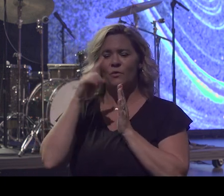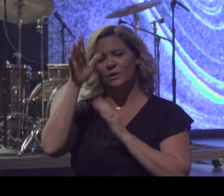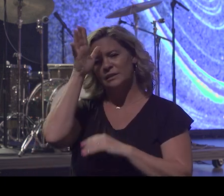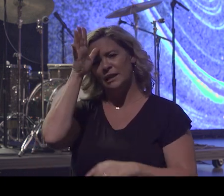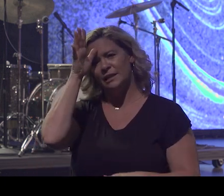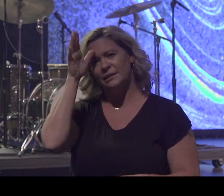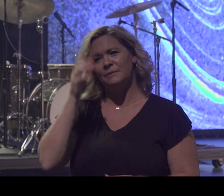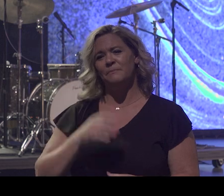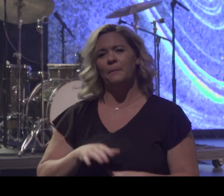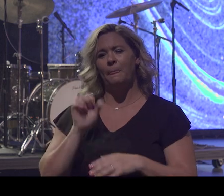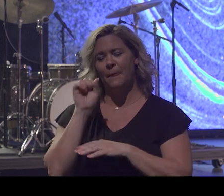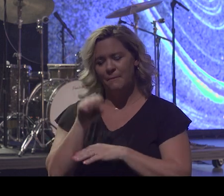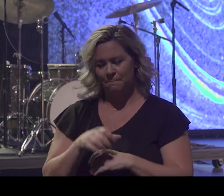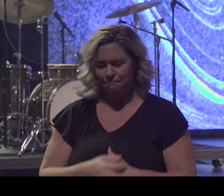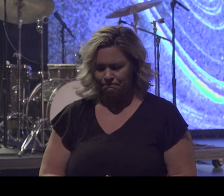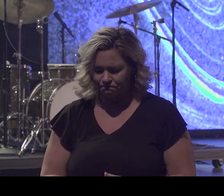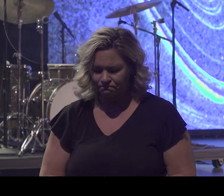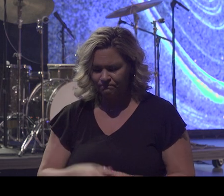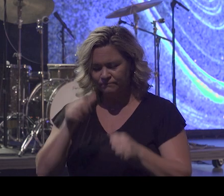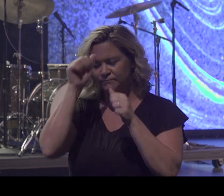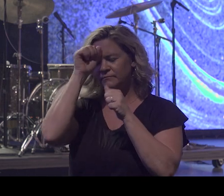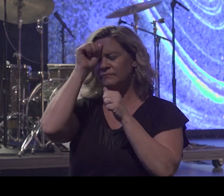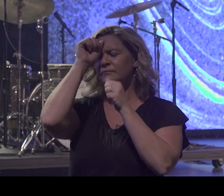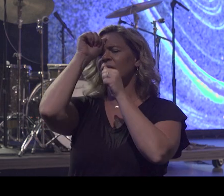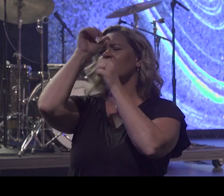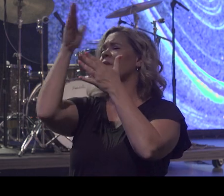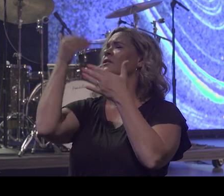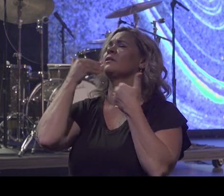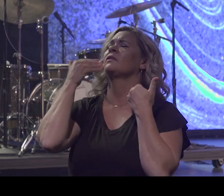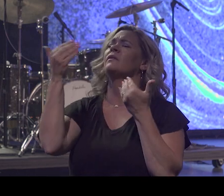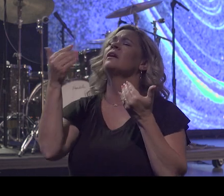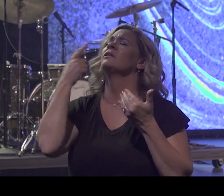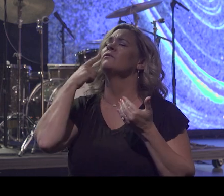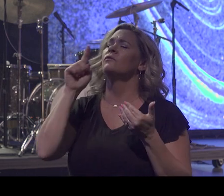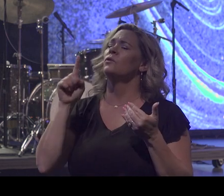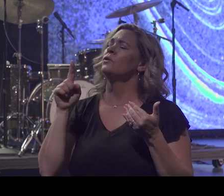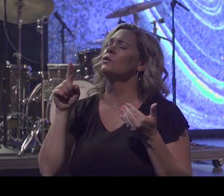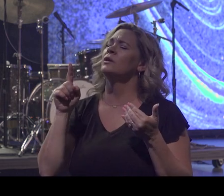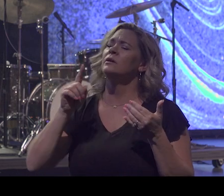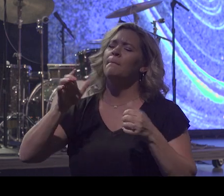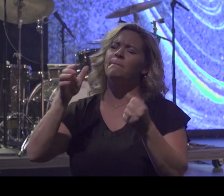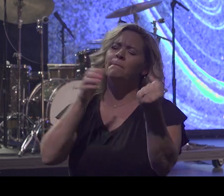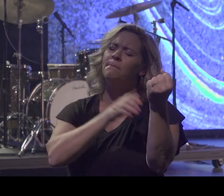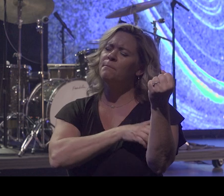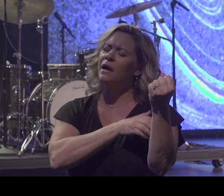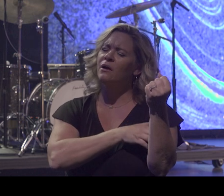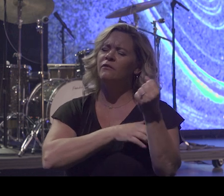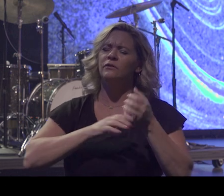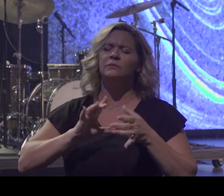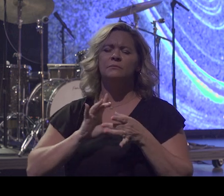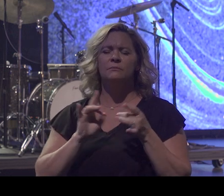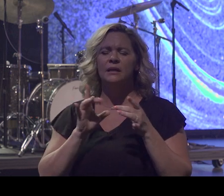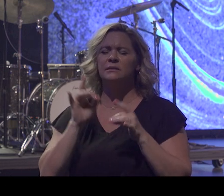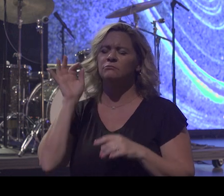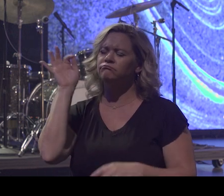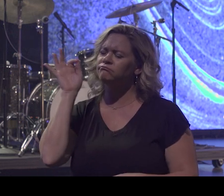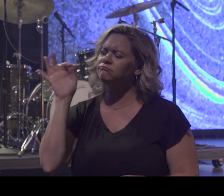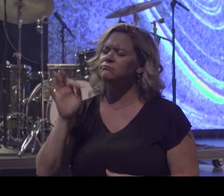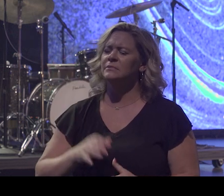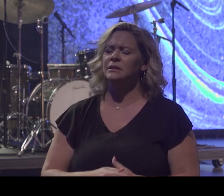Can bow your heads? Father, thank you. Thank you for such a powerful message. Thank you for changing